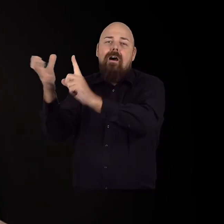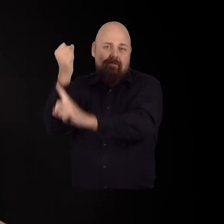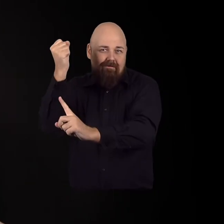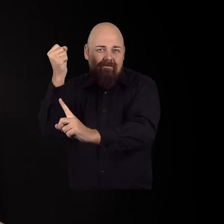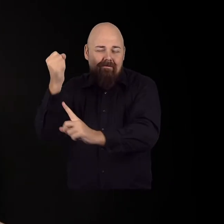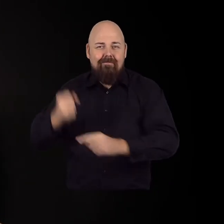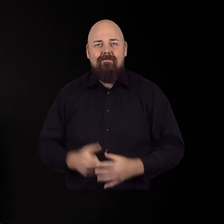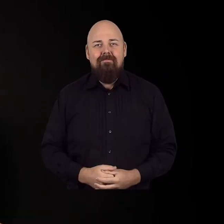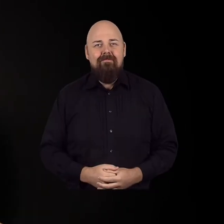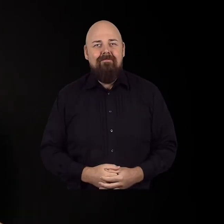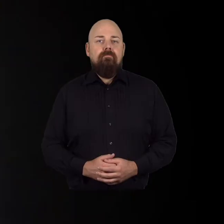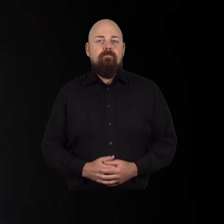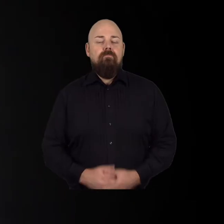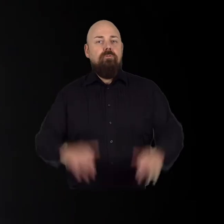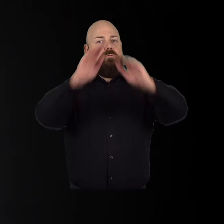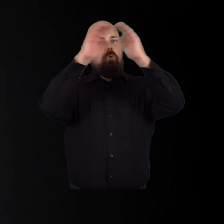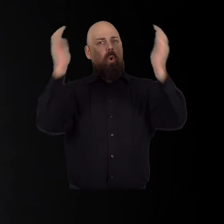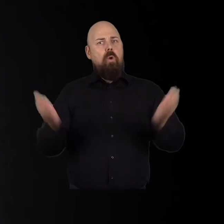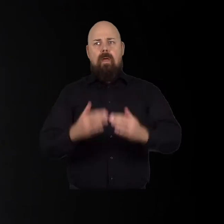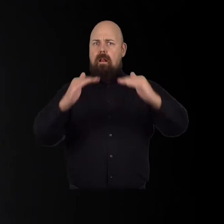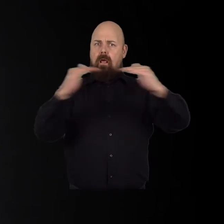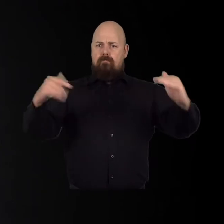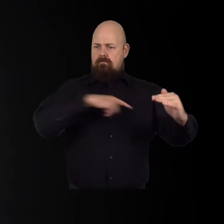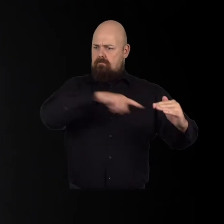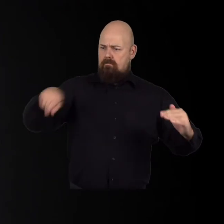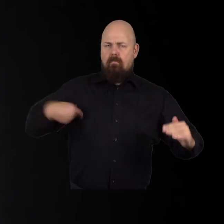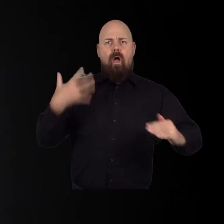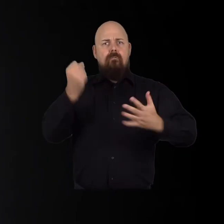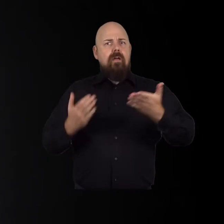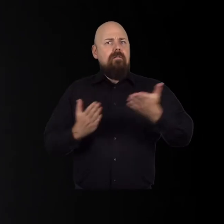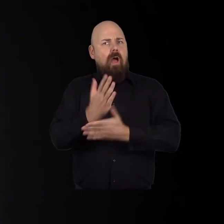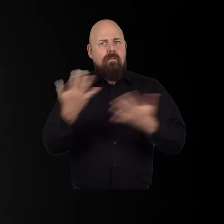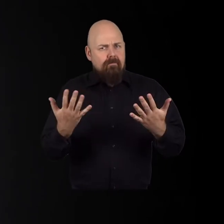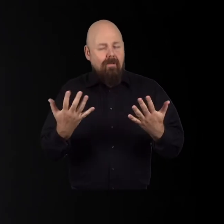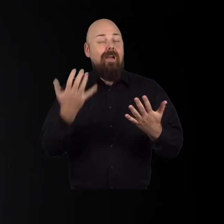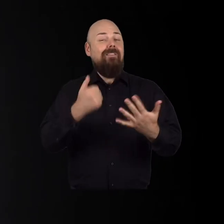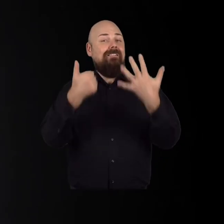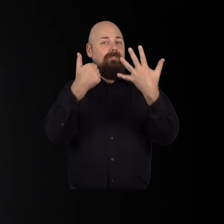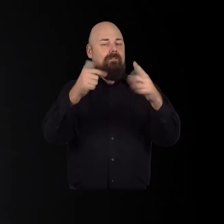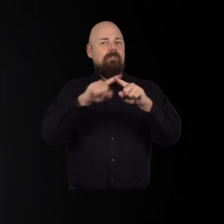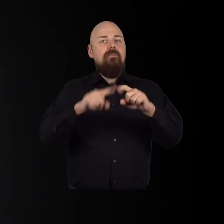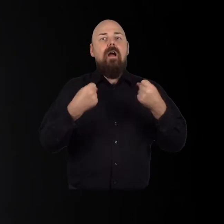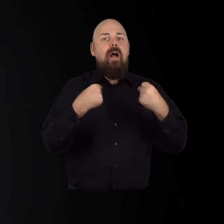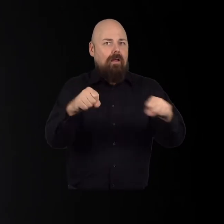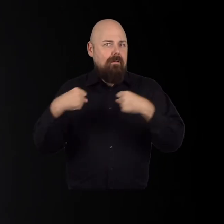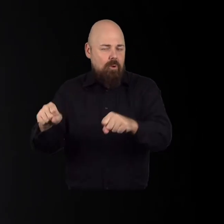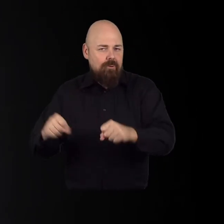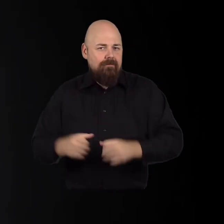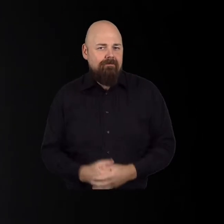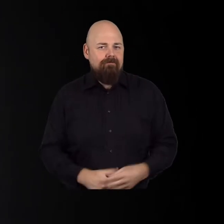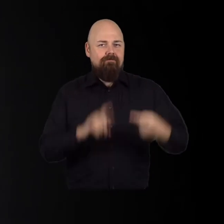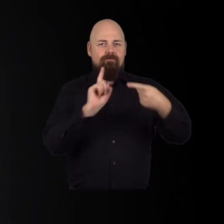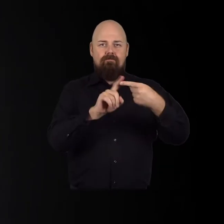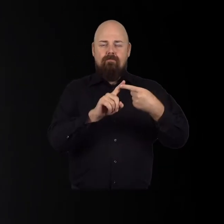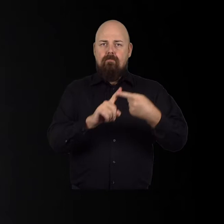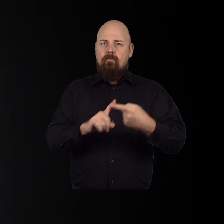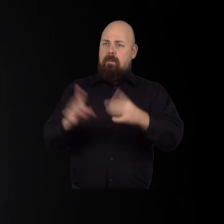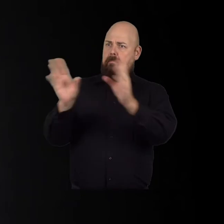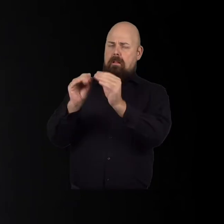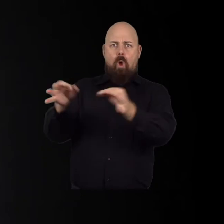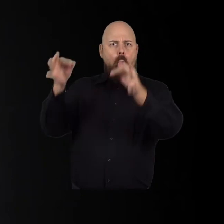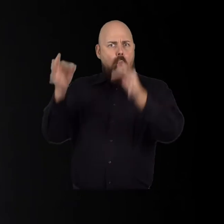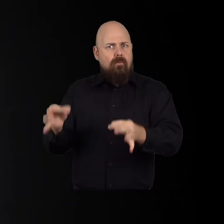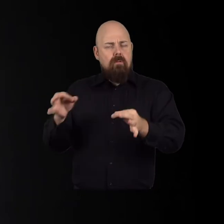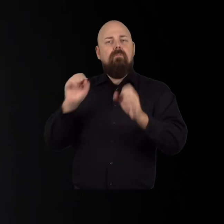get involved. At the global level, we have the right to six actions or activities. One, to